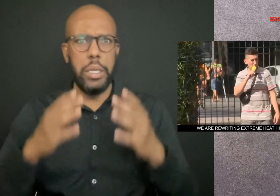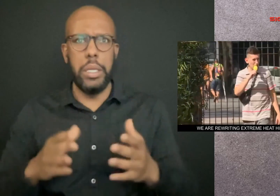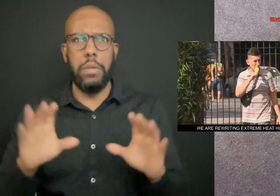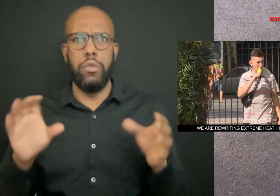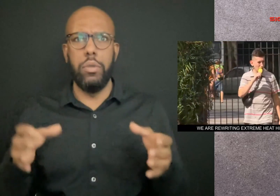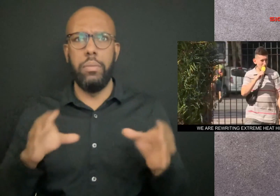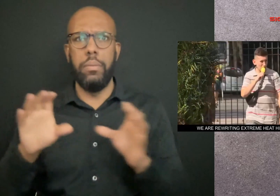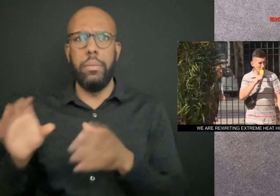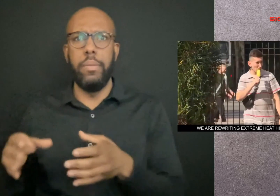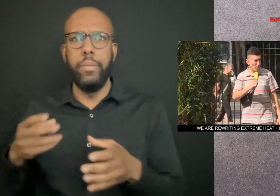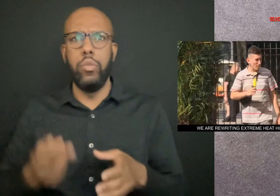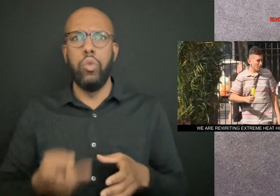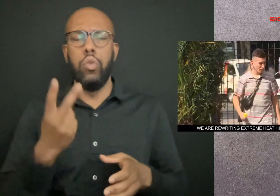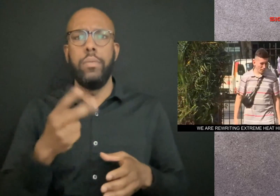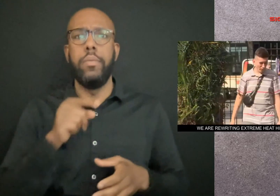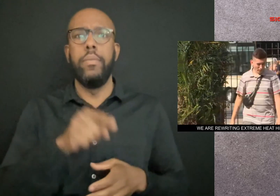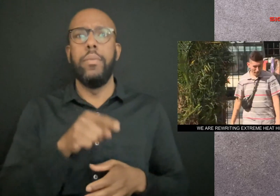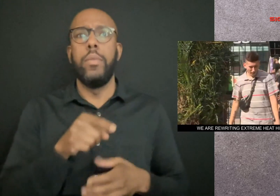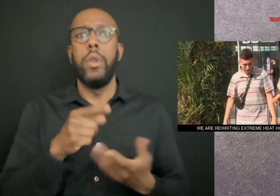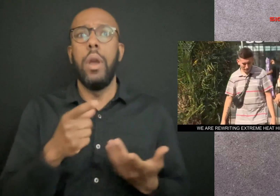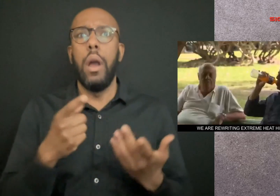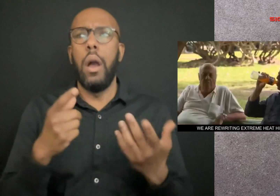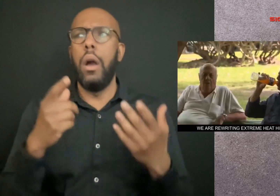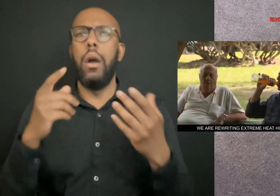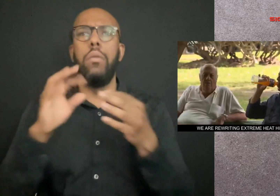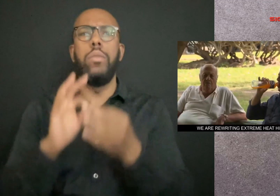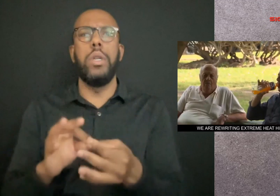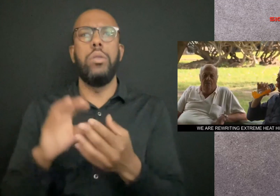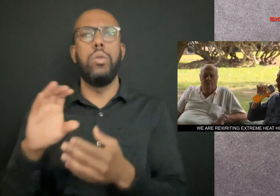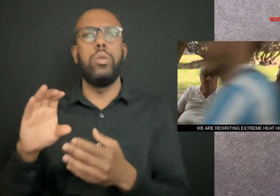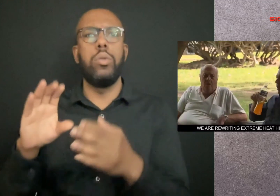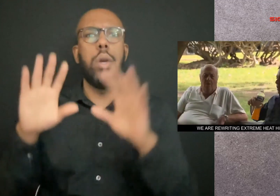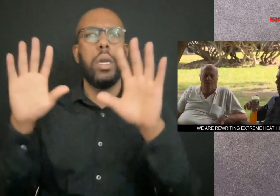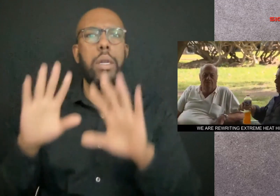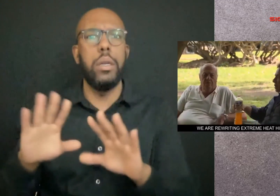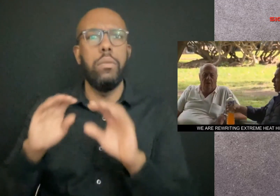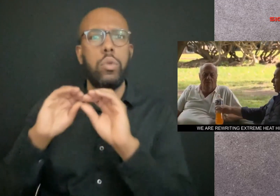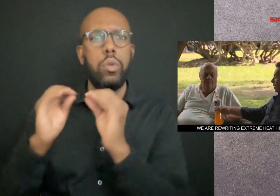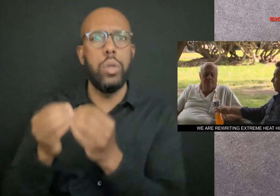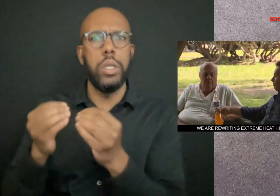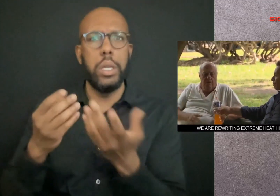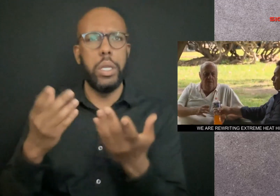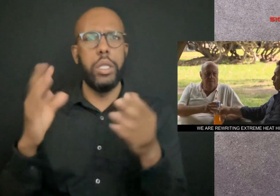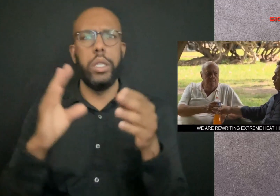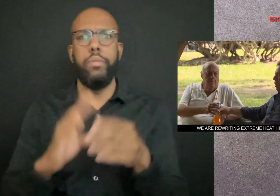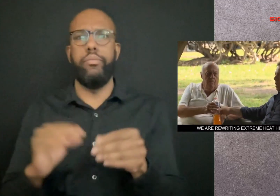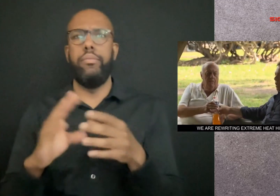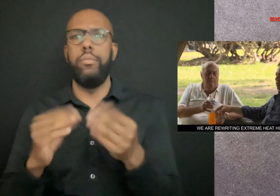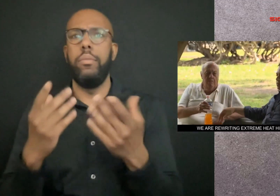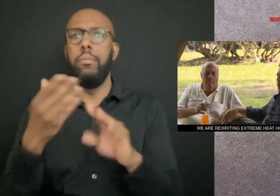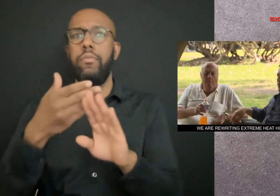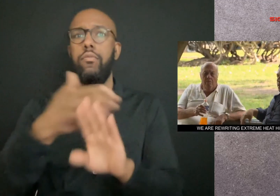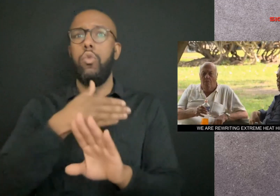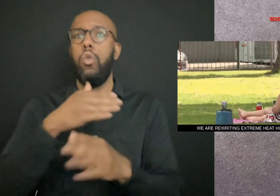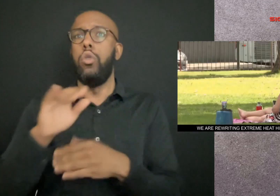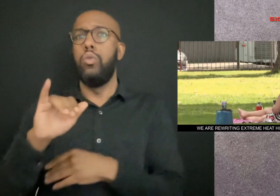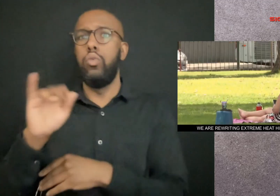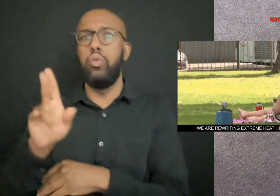Scientists from two global climate organizations say, Before July is over, this